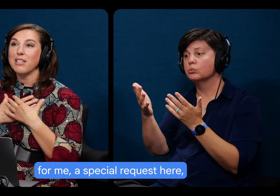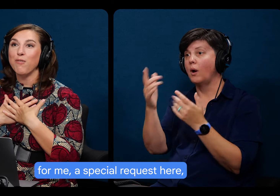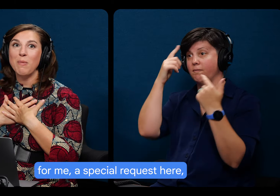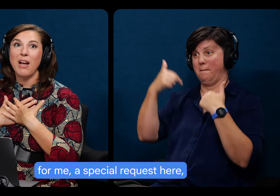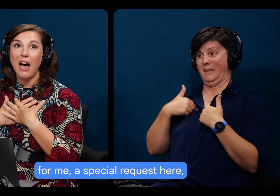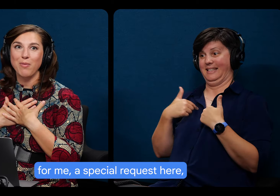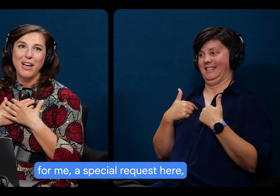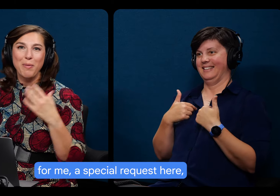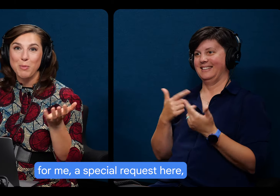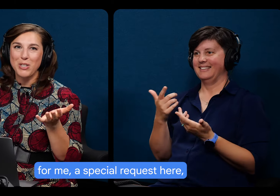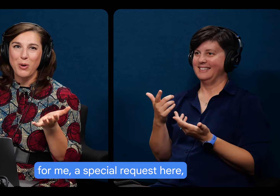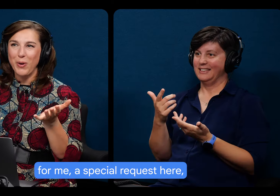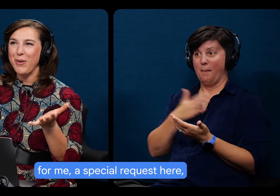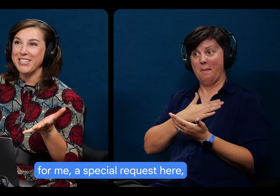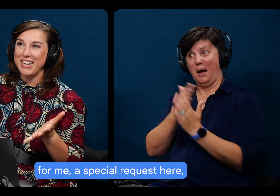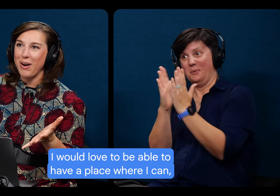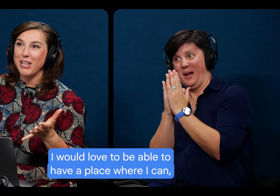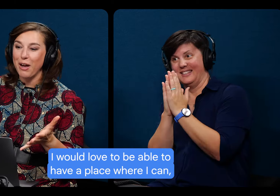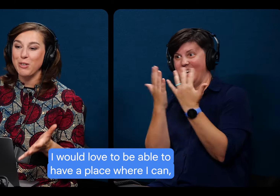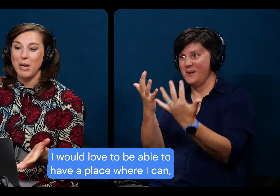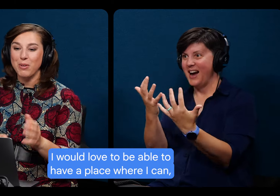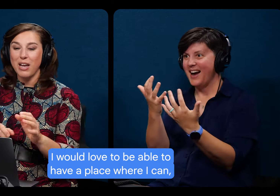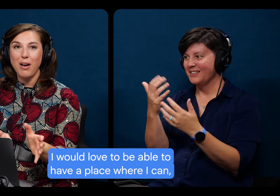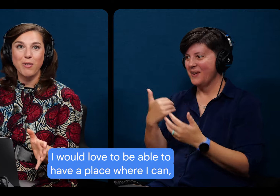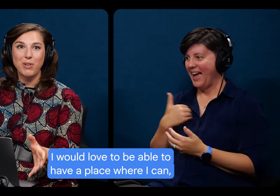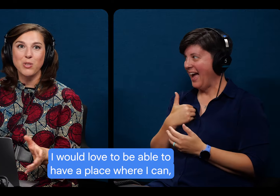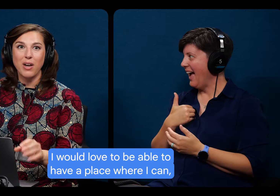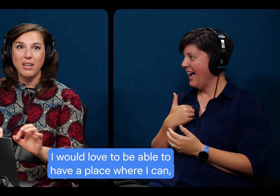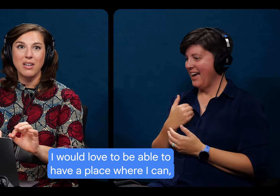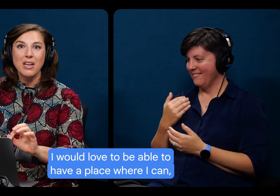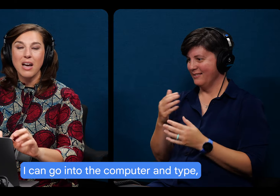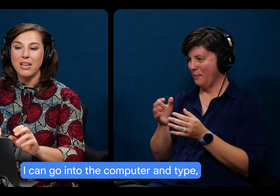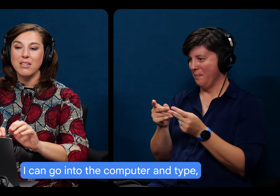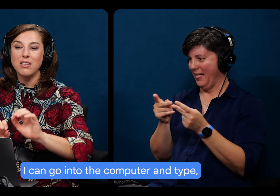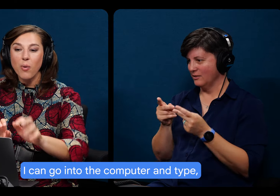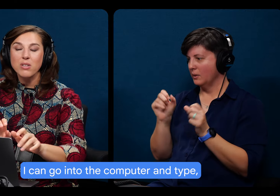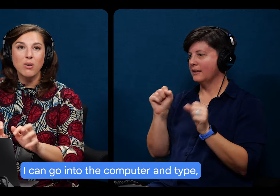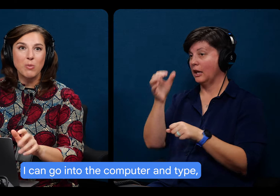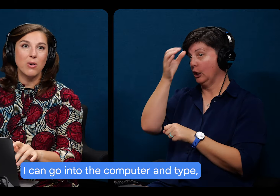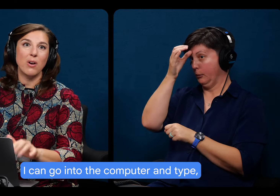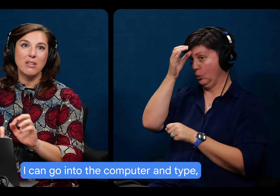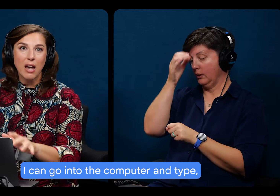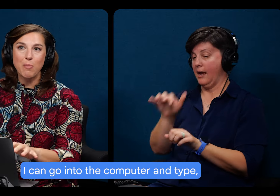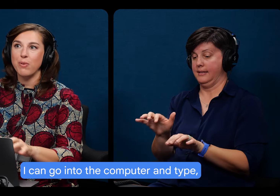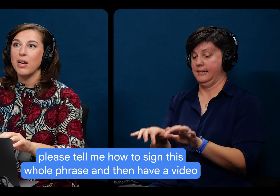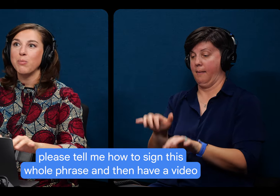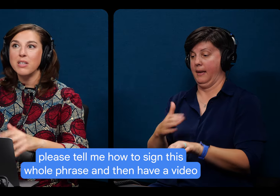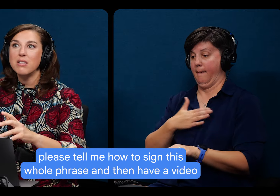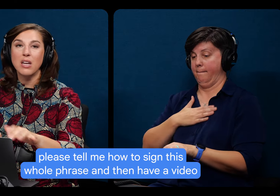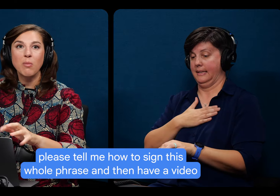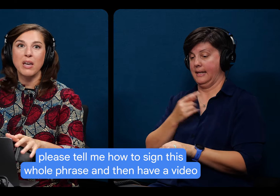like, like I said, for me, I special request here, I would love to be able to have a place where I can, I can go into the computer and type,